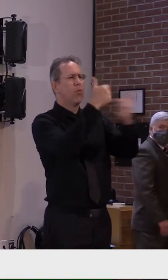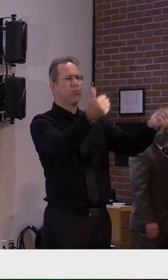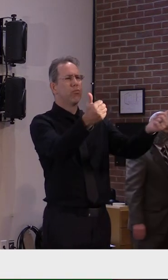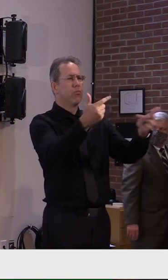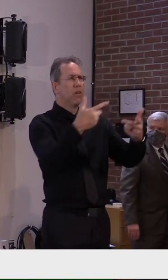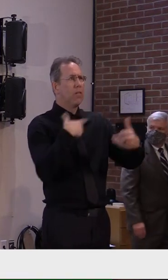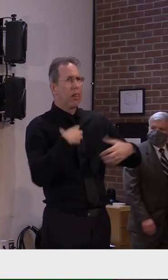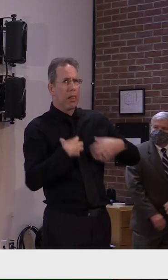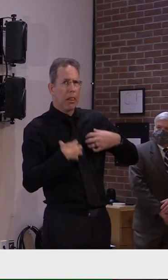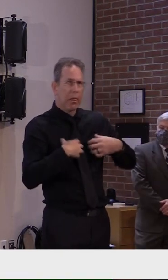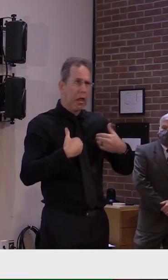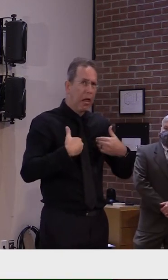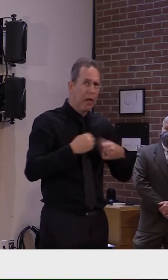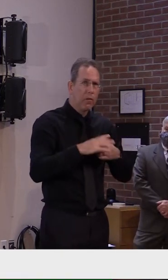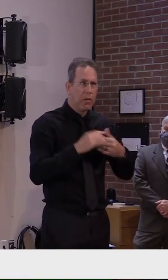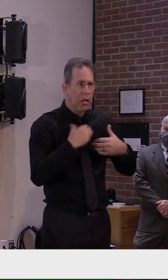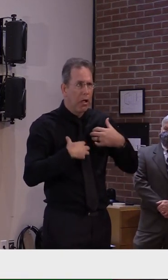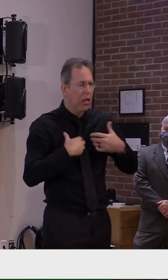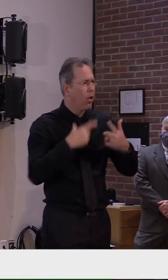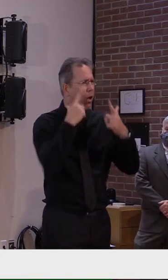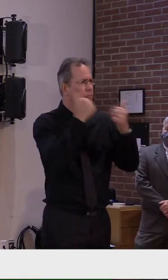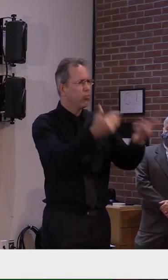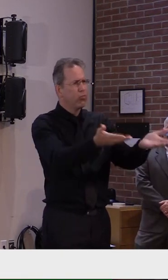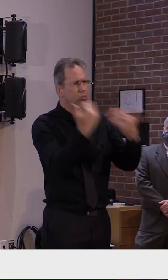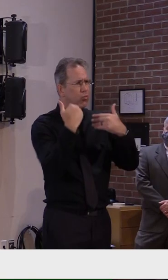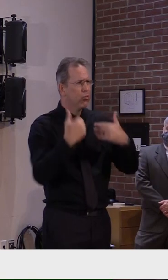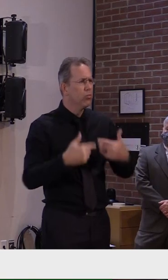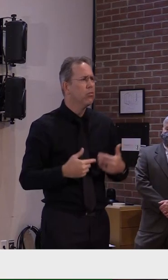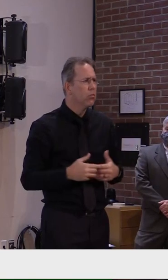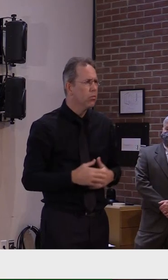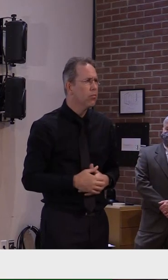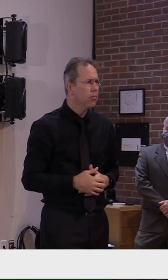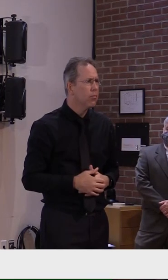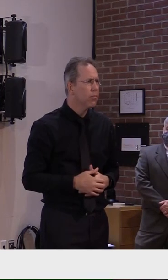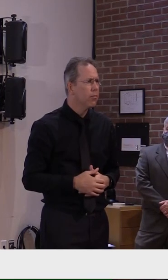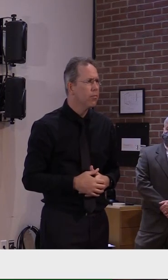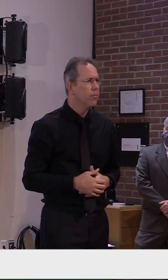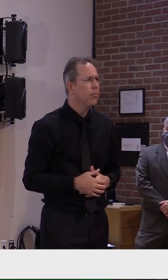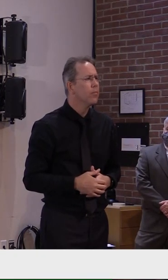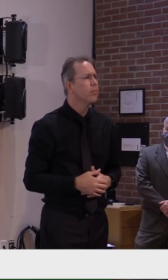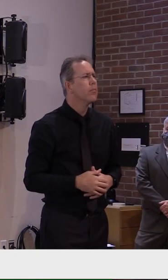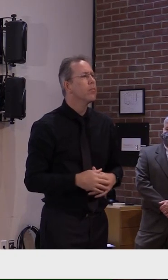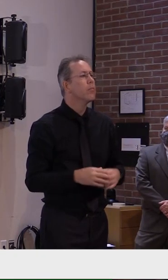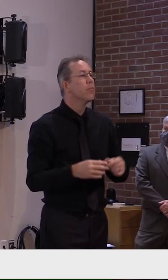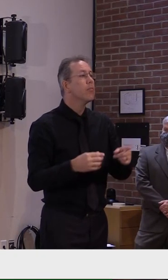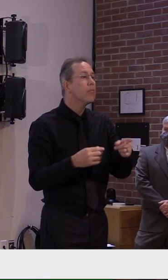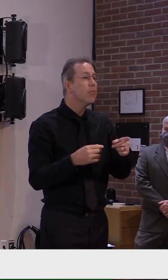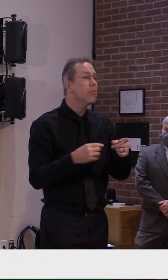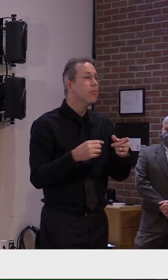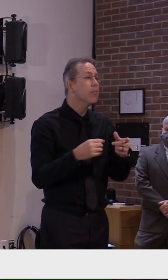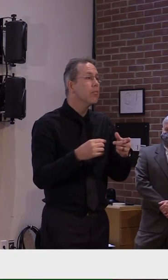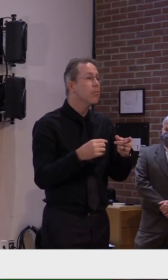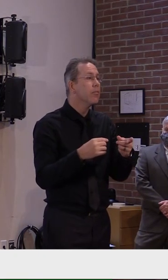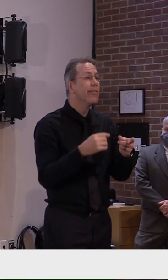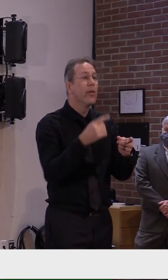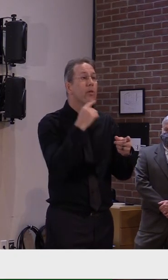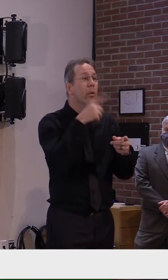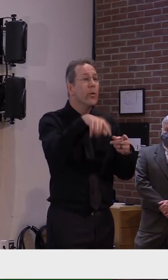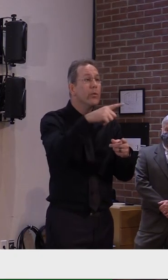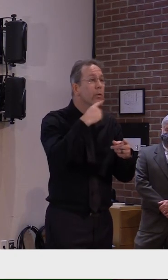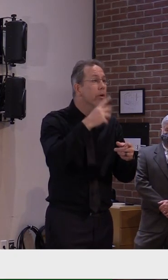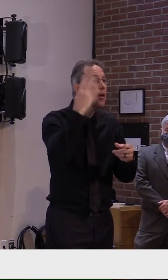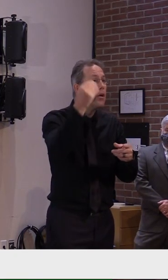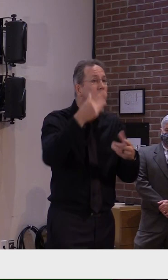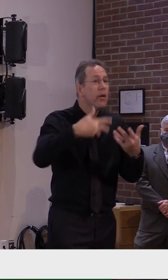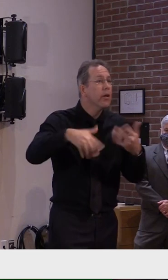Okay. Yeah. Thanks a lot. And especially, I might add, anyone who's been to a gathering will want to